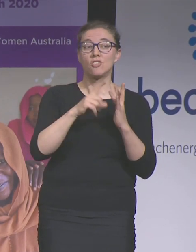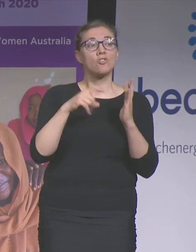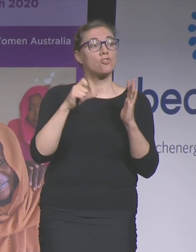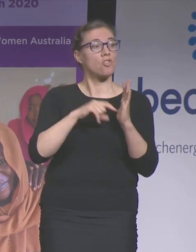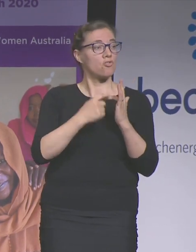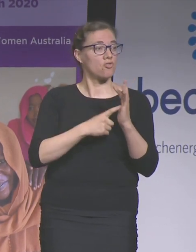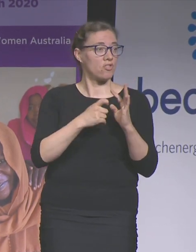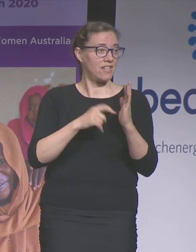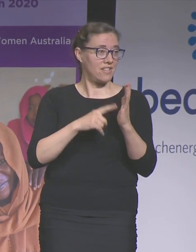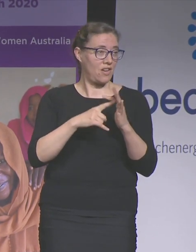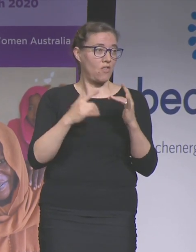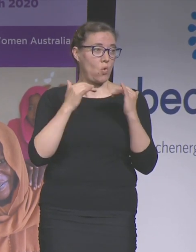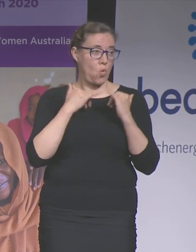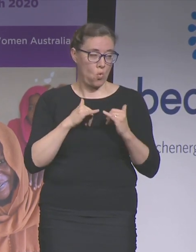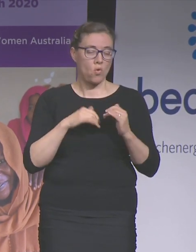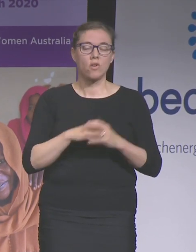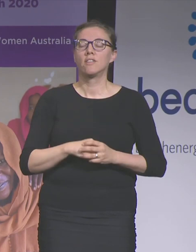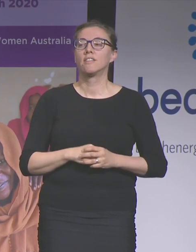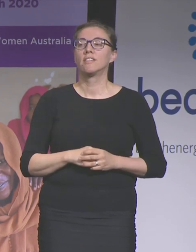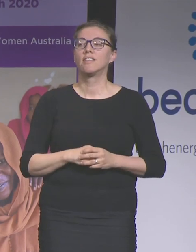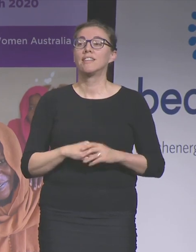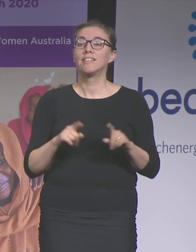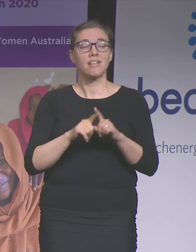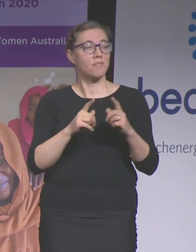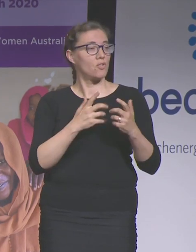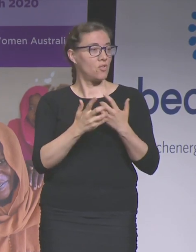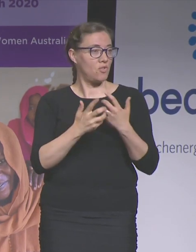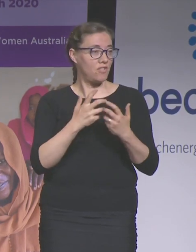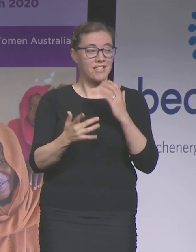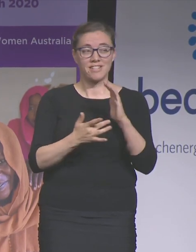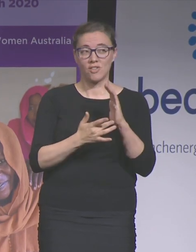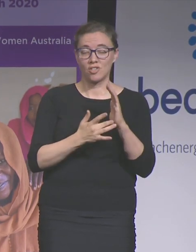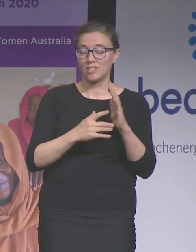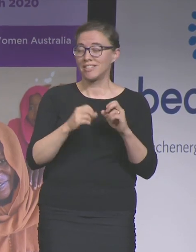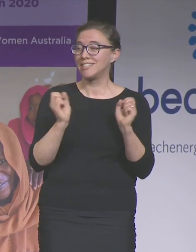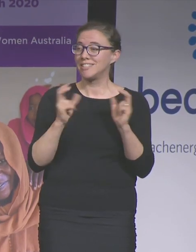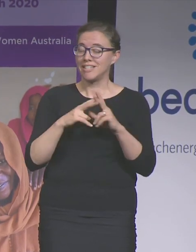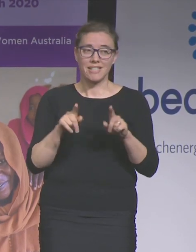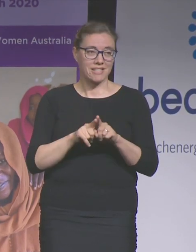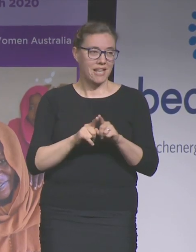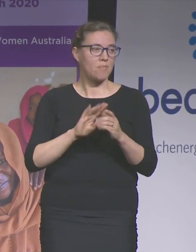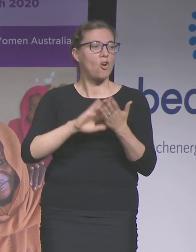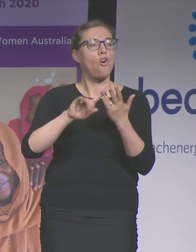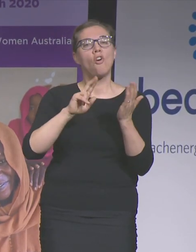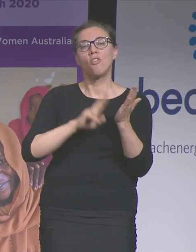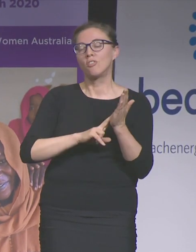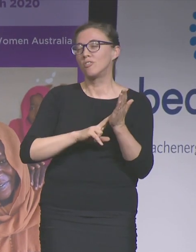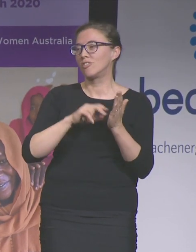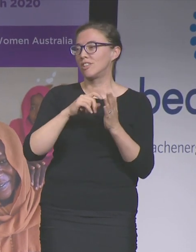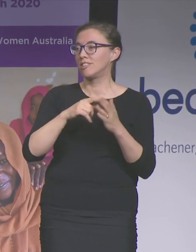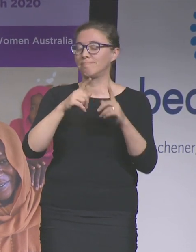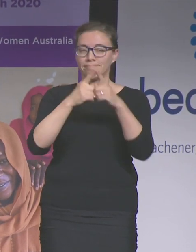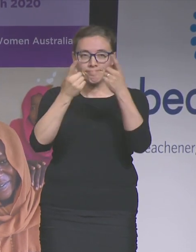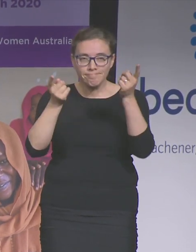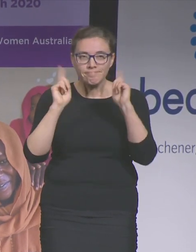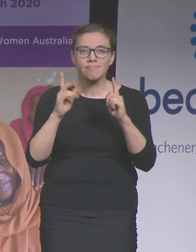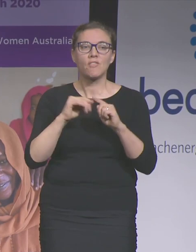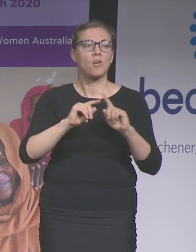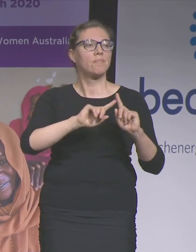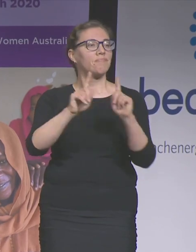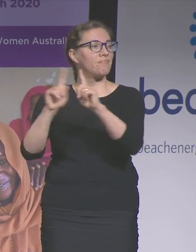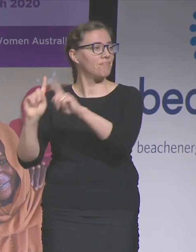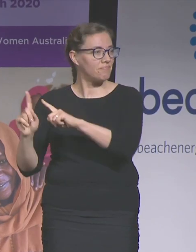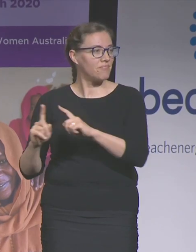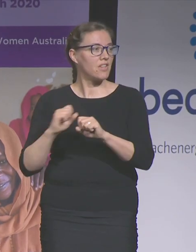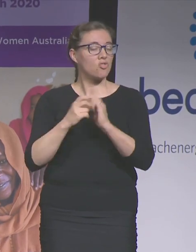the University of New South Wales and University of Technology Sydney and honorary doctorates from Deakin, Edith Cowan and Griffith